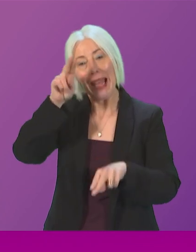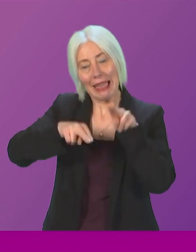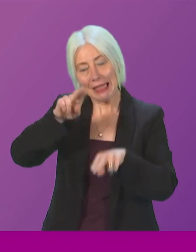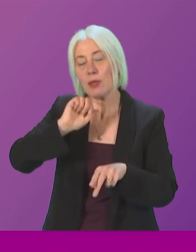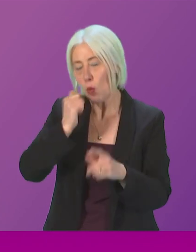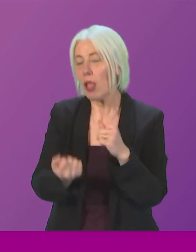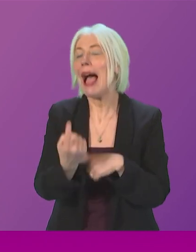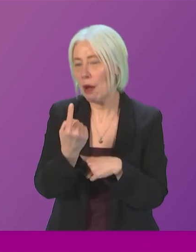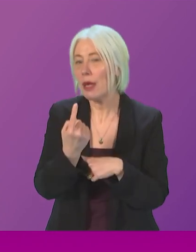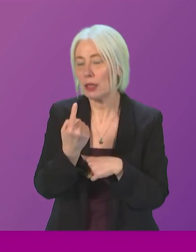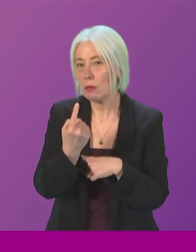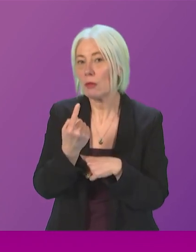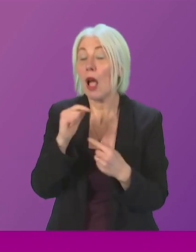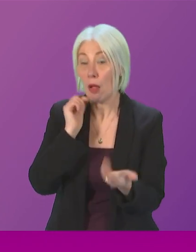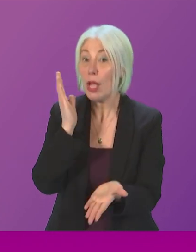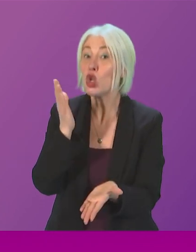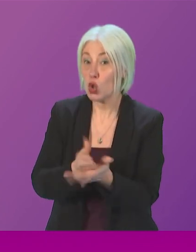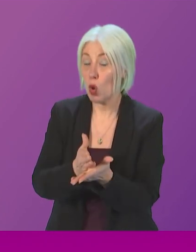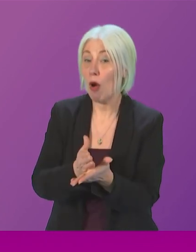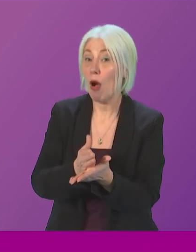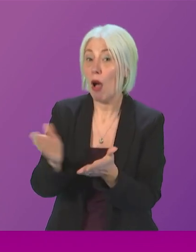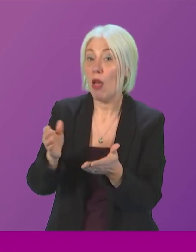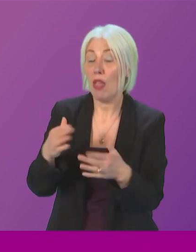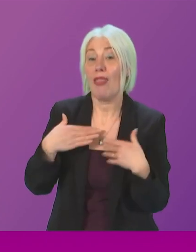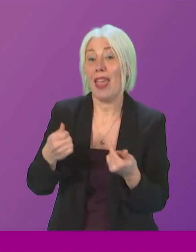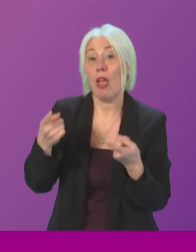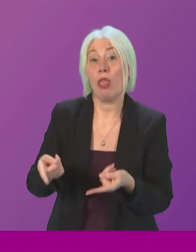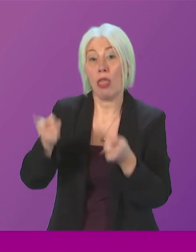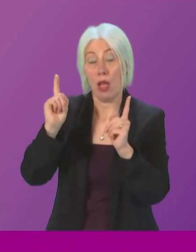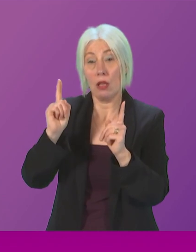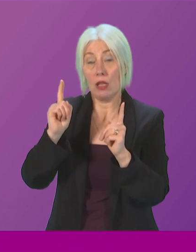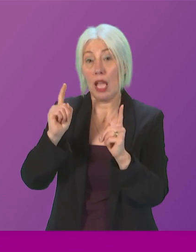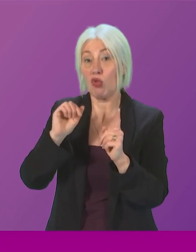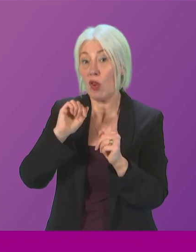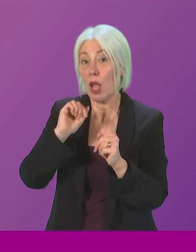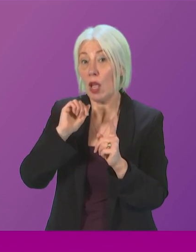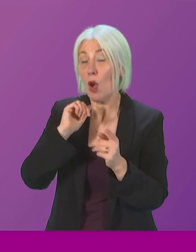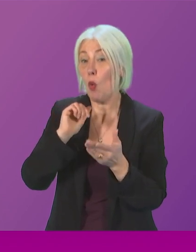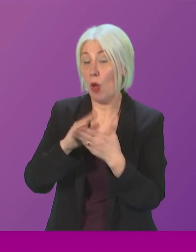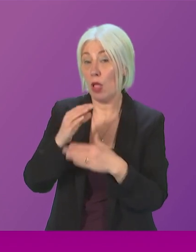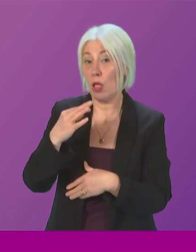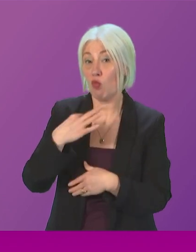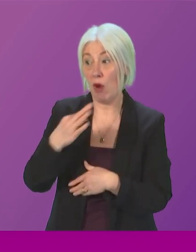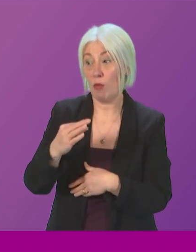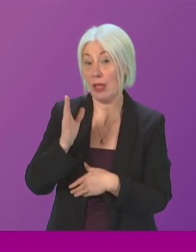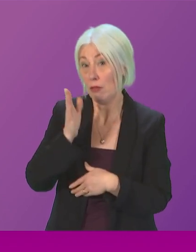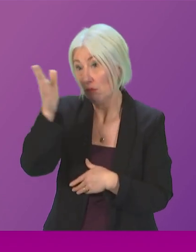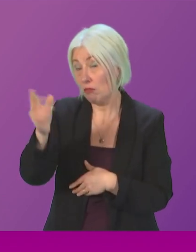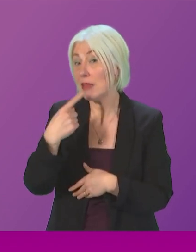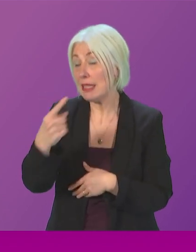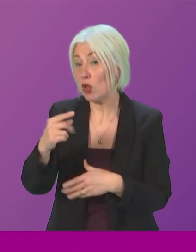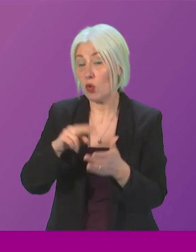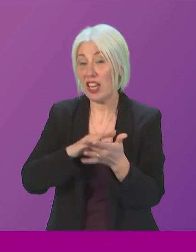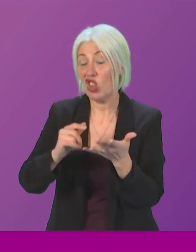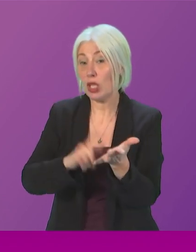I will ensure that the Cabinet Secretary for Health and Social Care makes representations to NHS Lothian on the